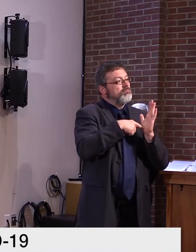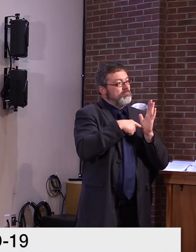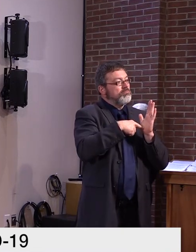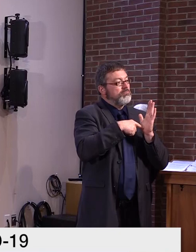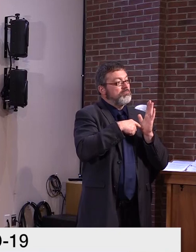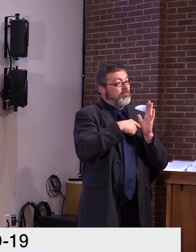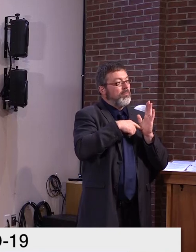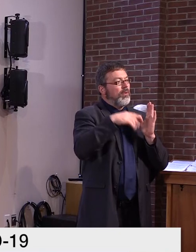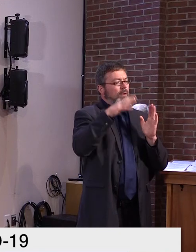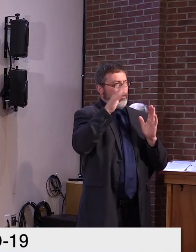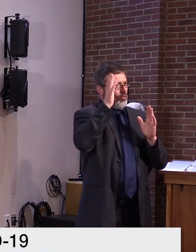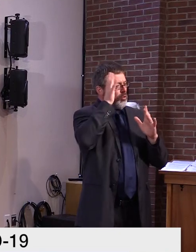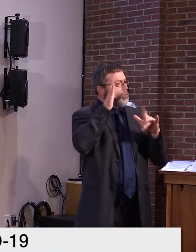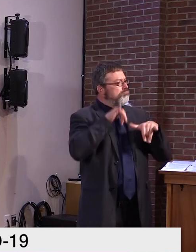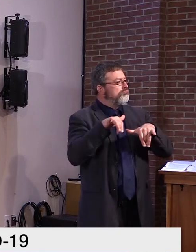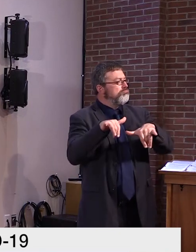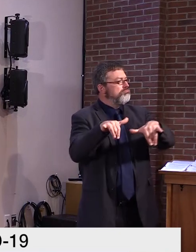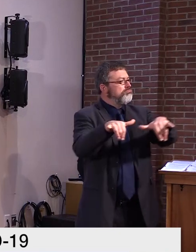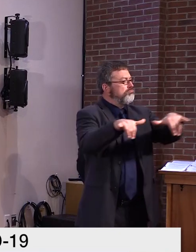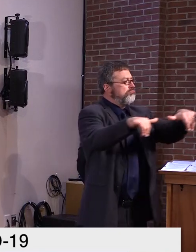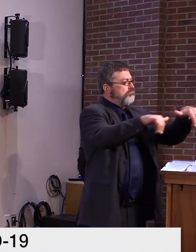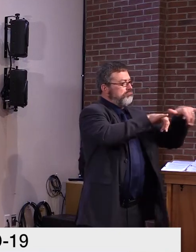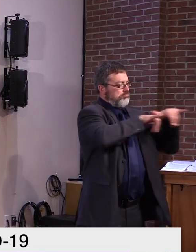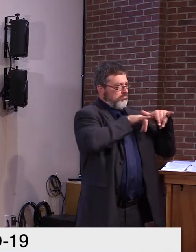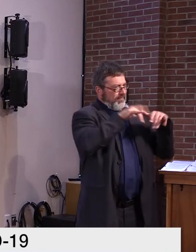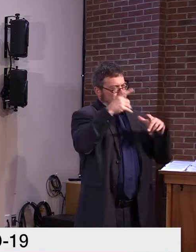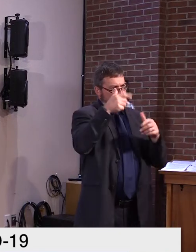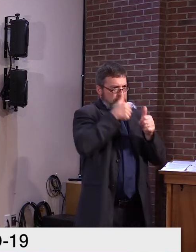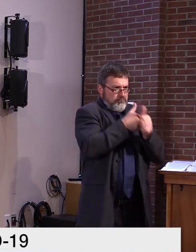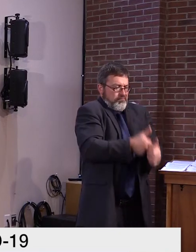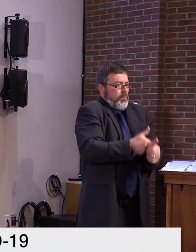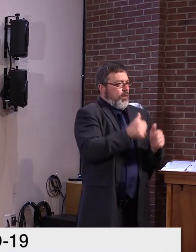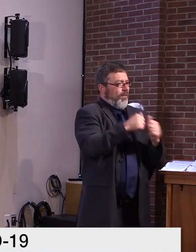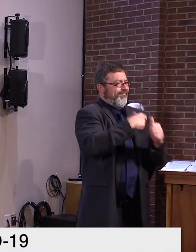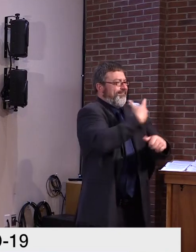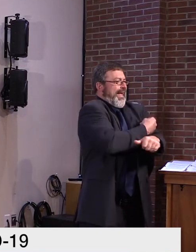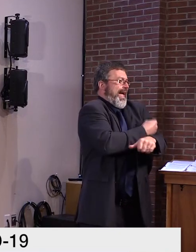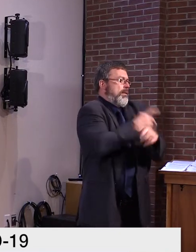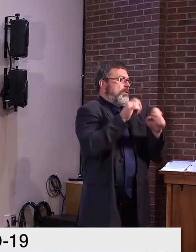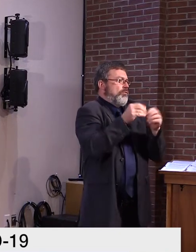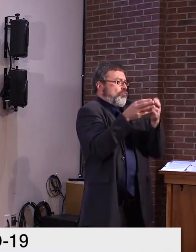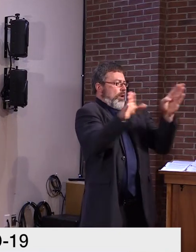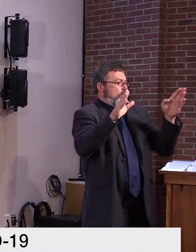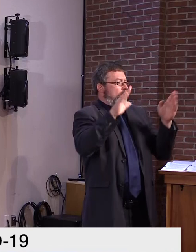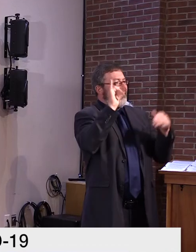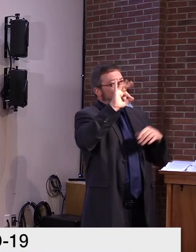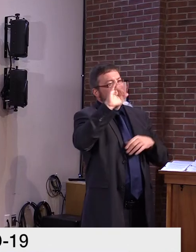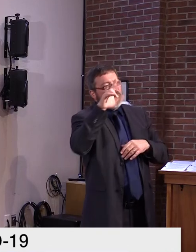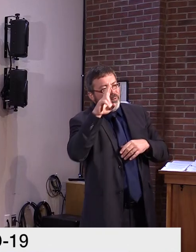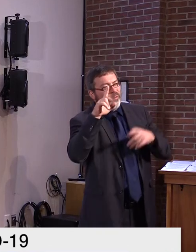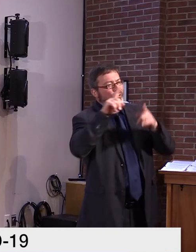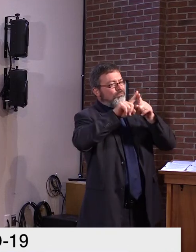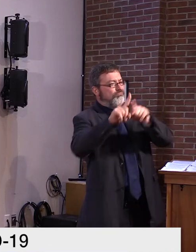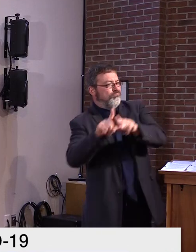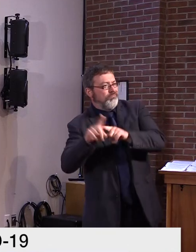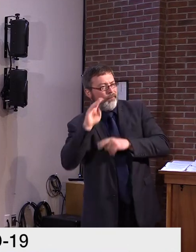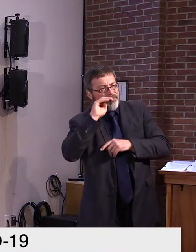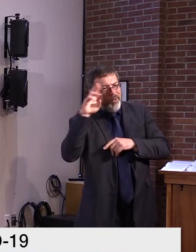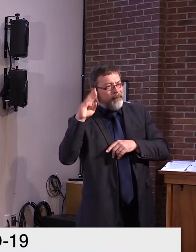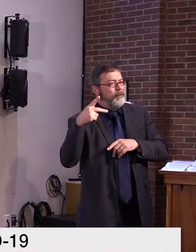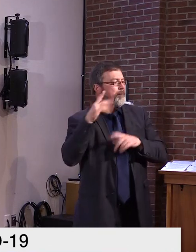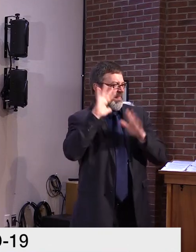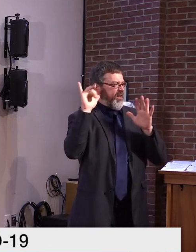be adhering to in any environment. A phone call that members of our department engaged in yesterday with